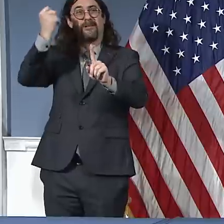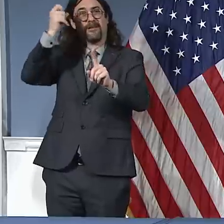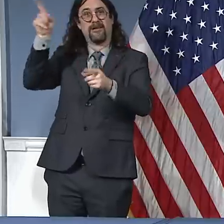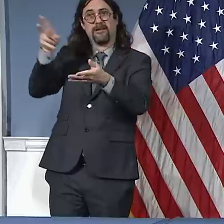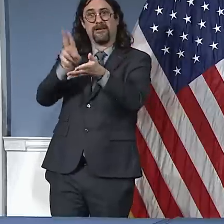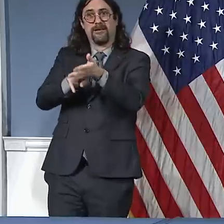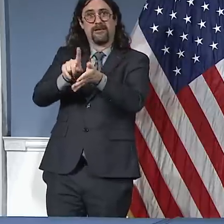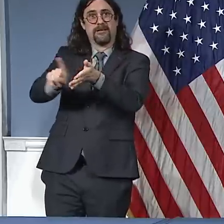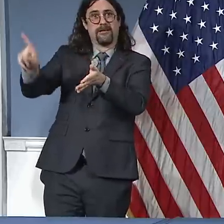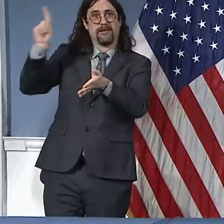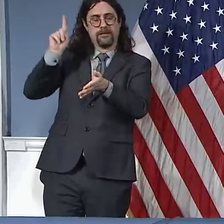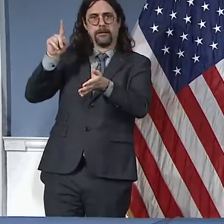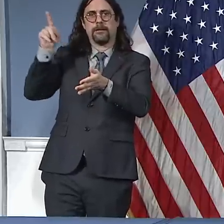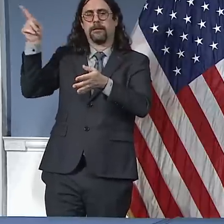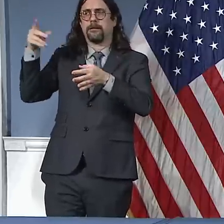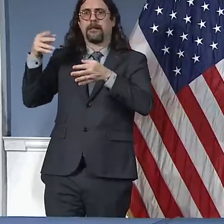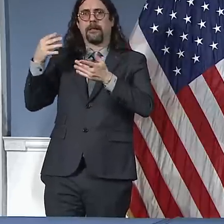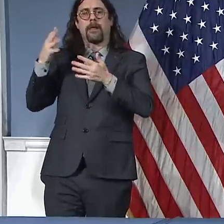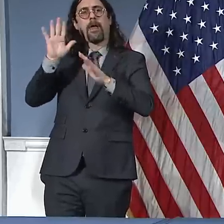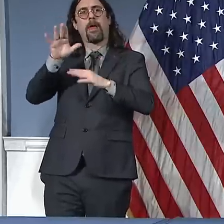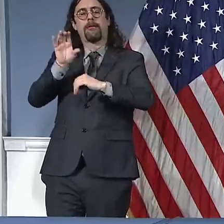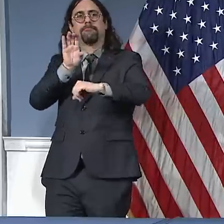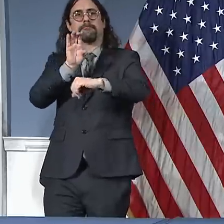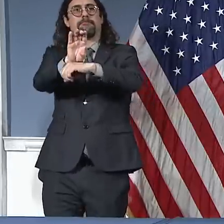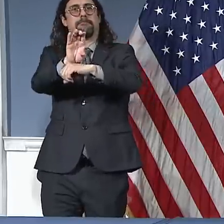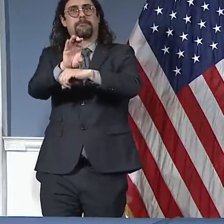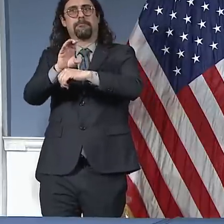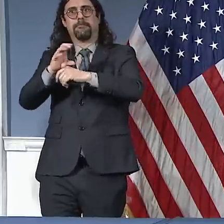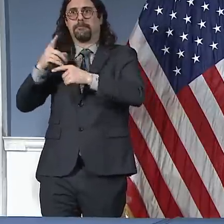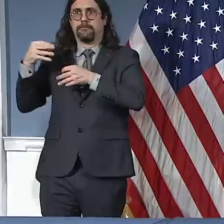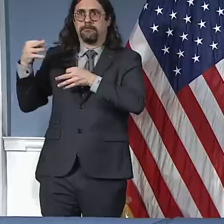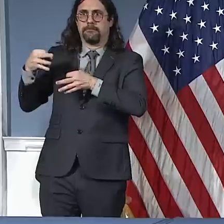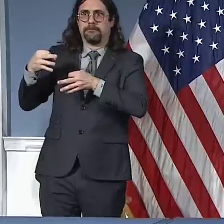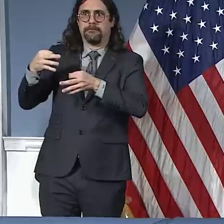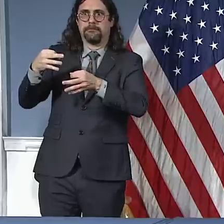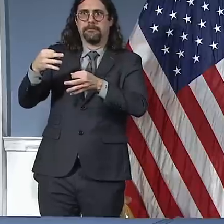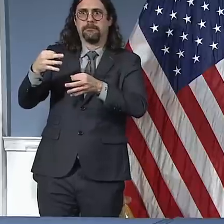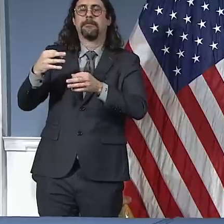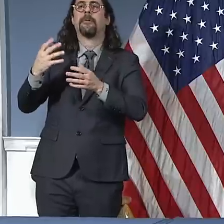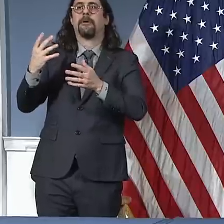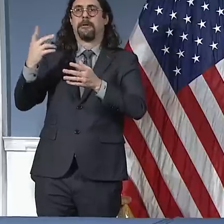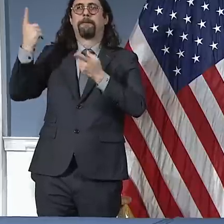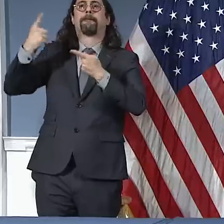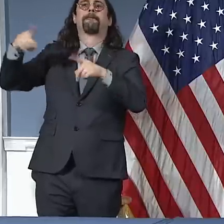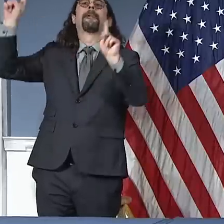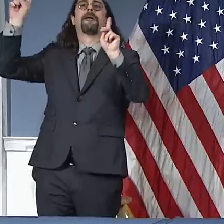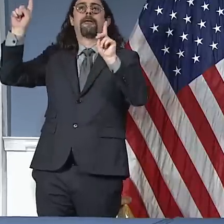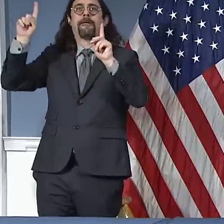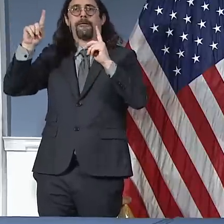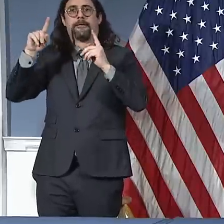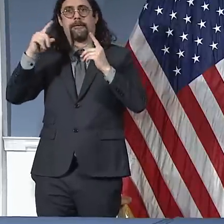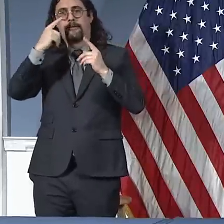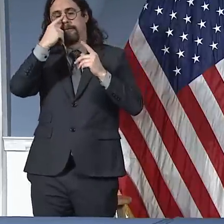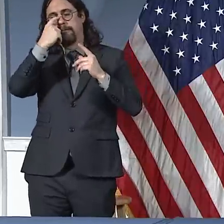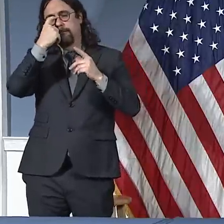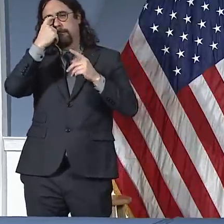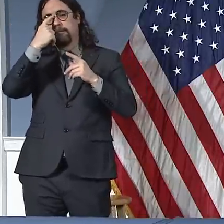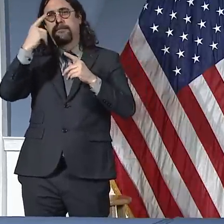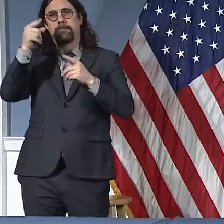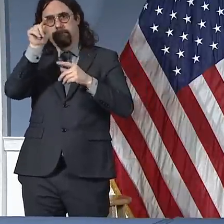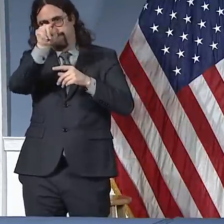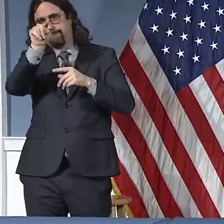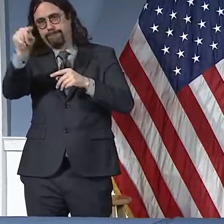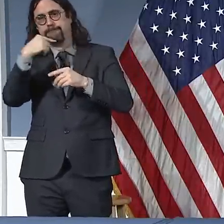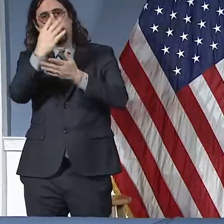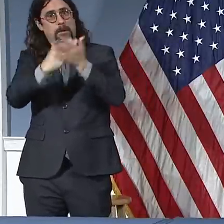on a much bigger scale to produce not only what New York City and New York State are going to need. I am trying to tell people all over this